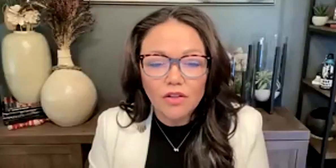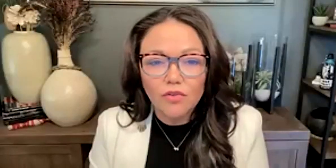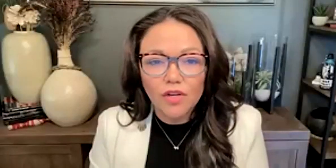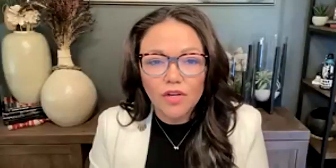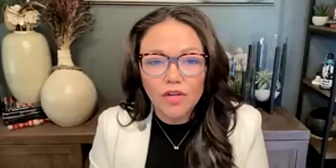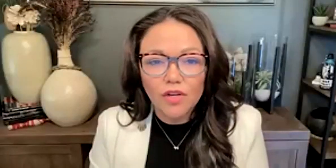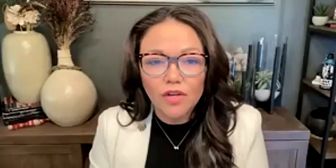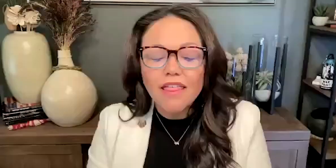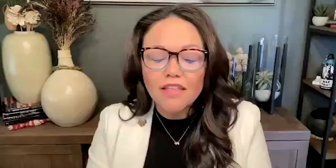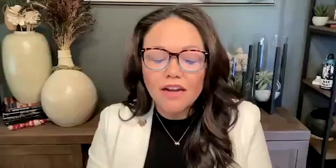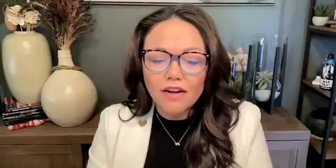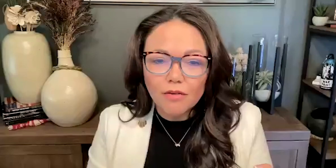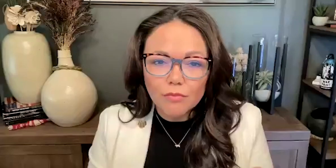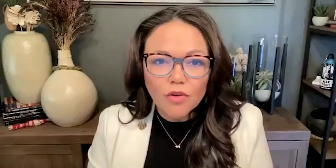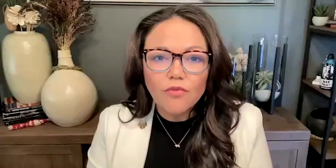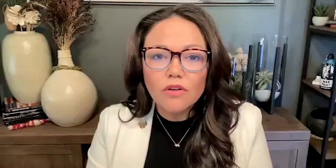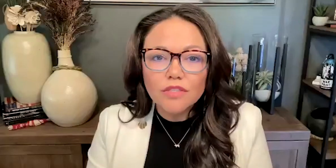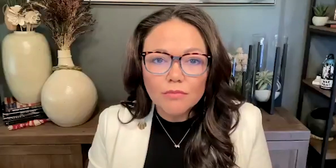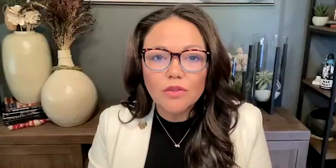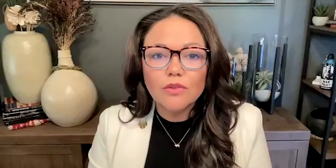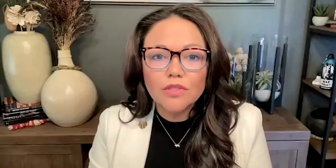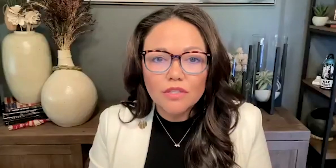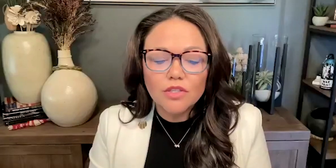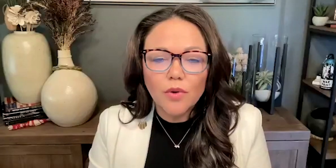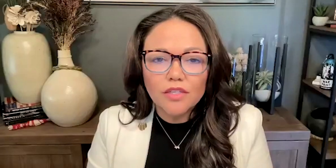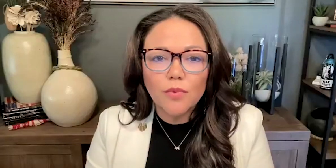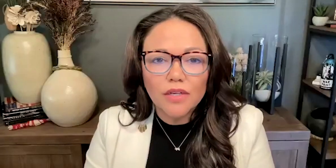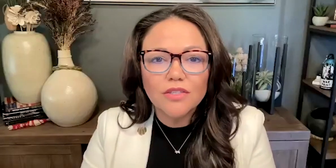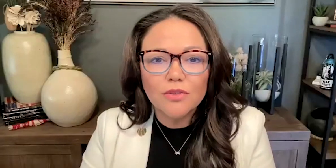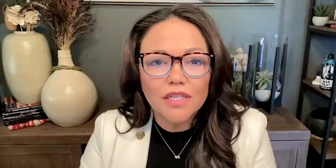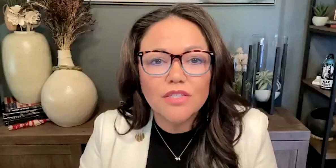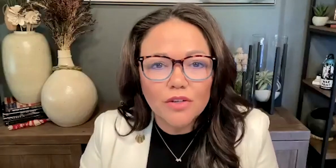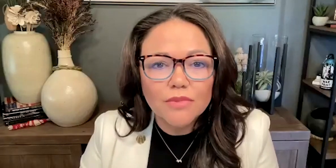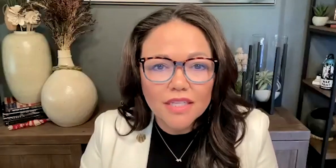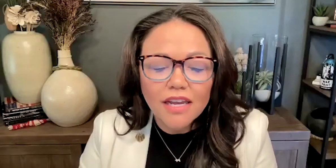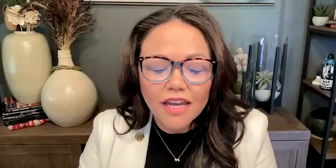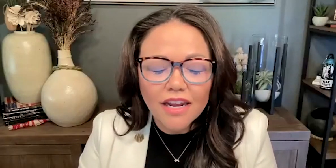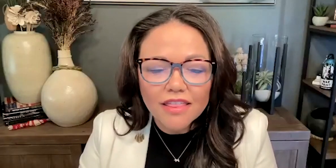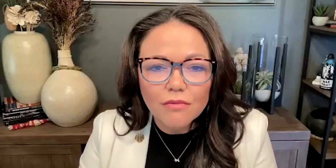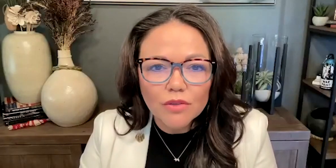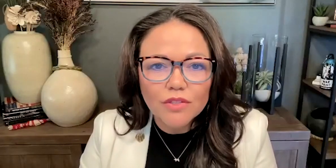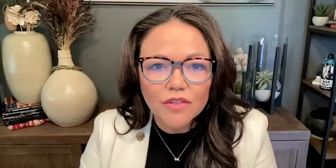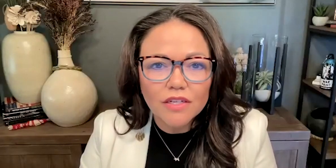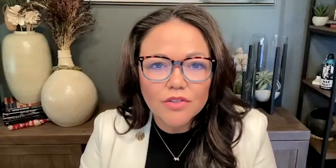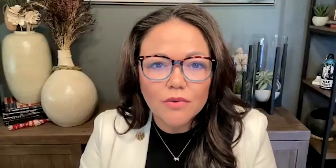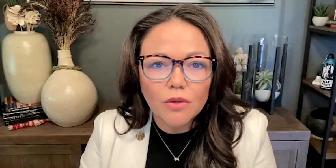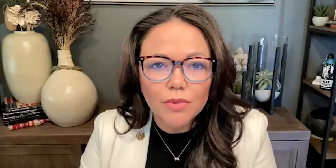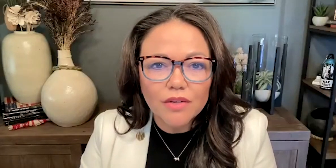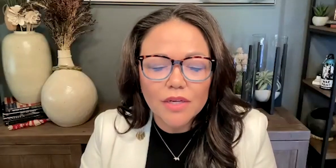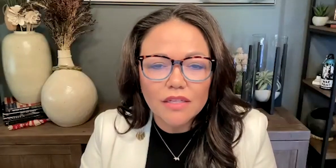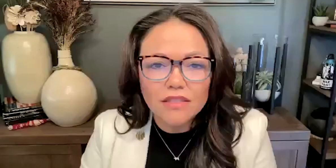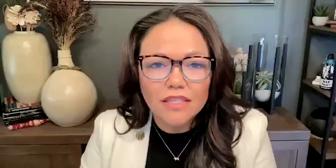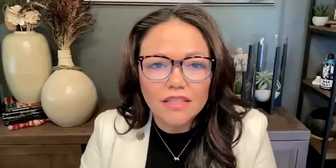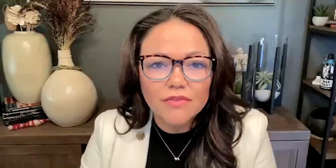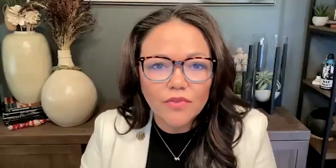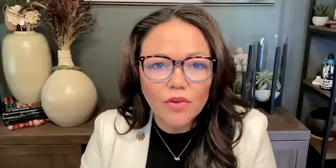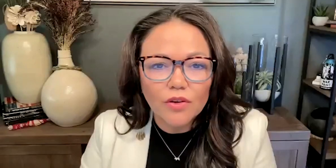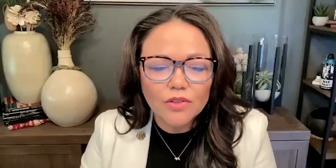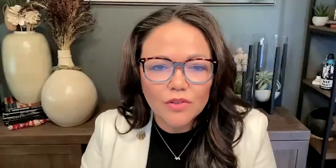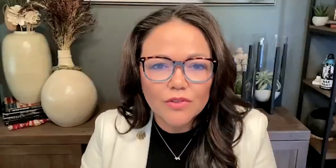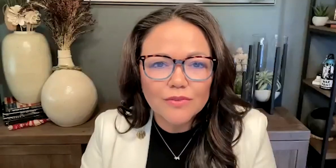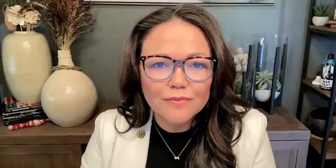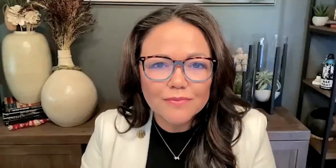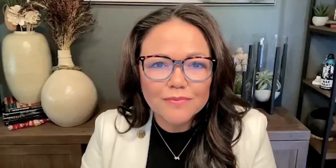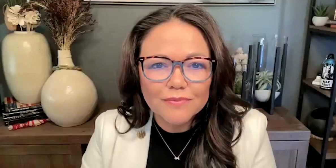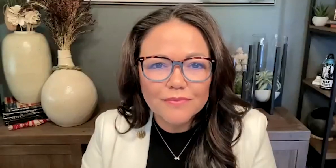Southern California, for some clues to the 2022 midterms. And I think most of the country will be reading the tea leaves for